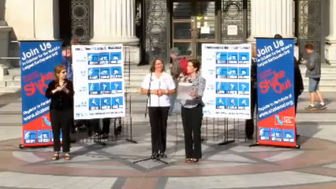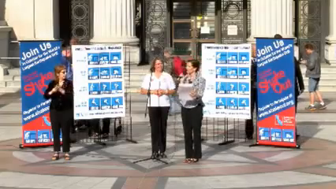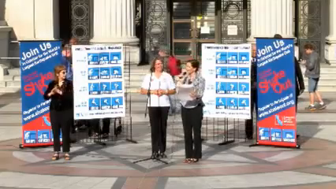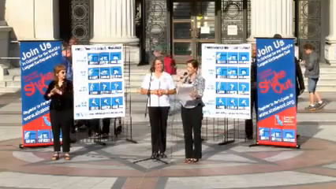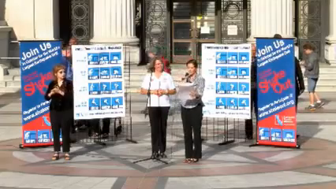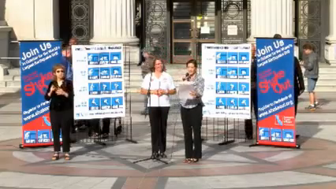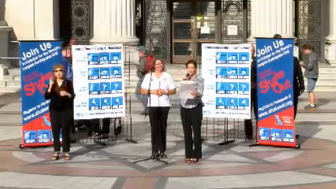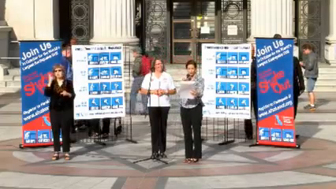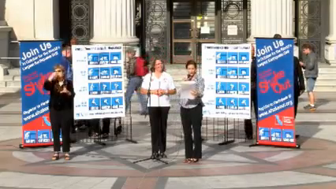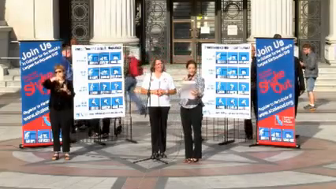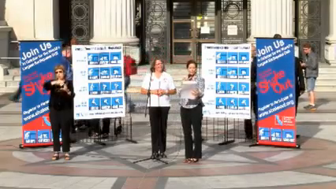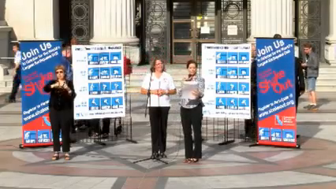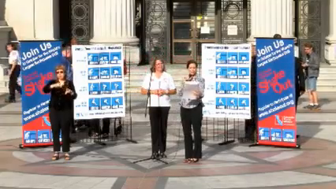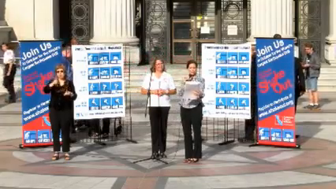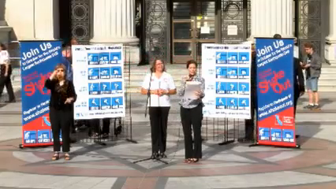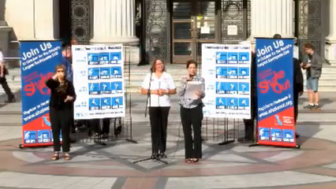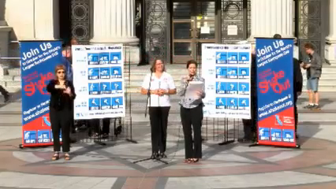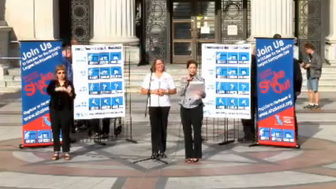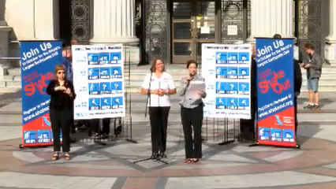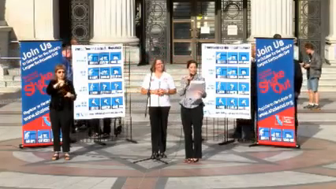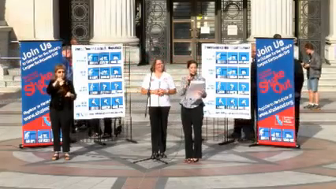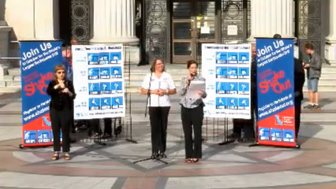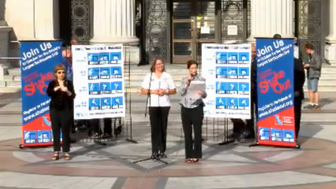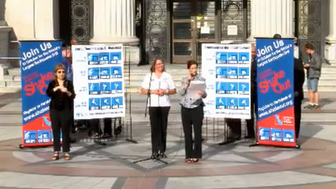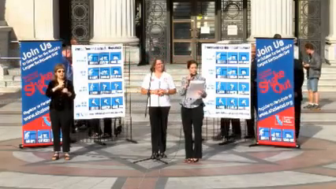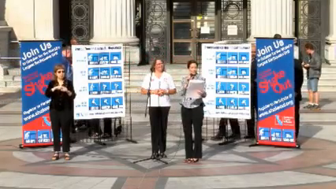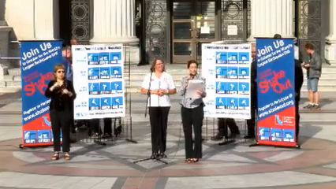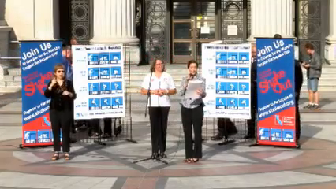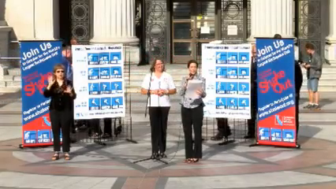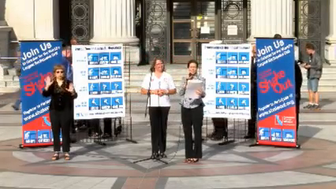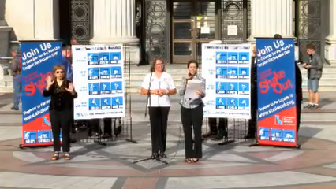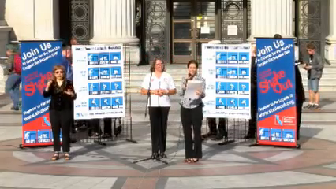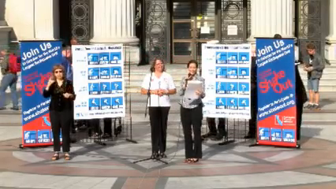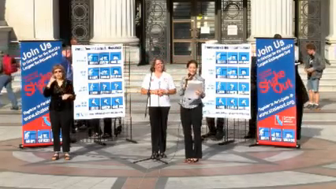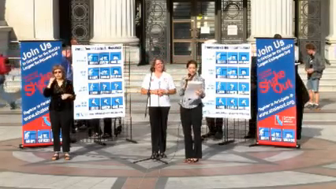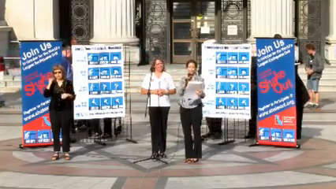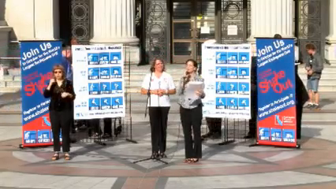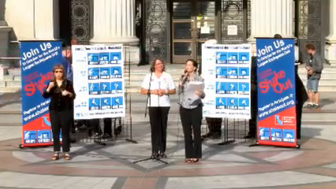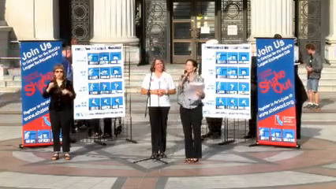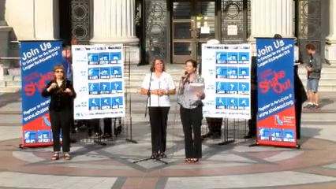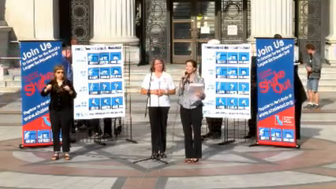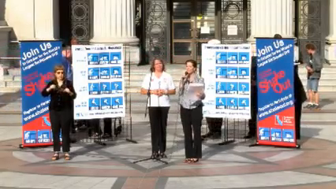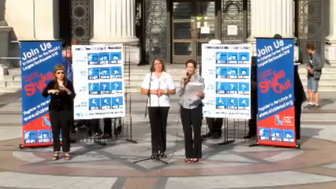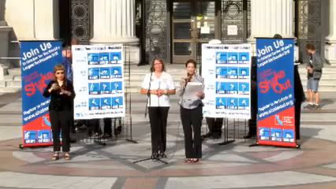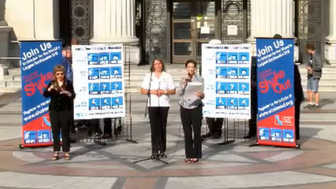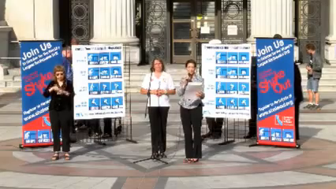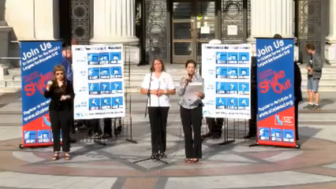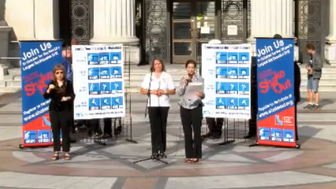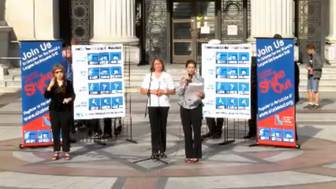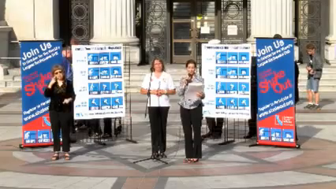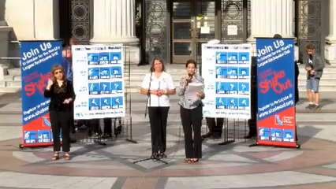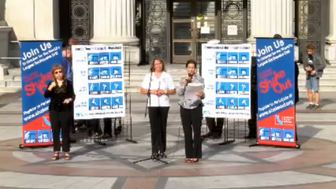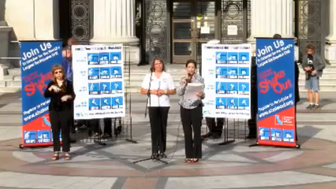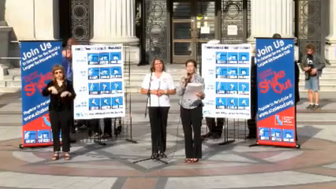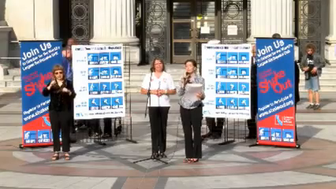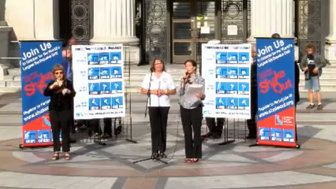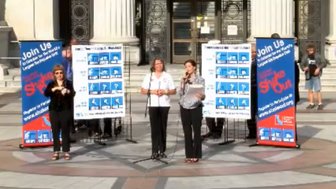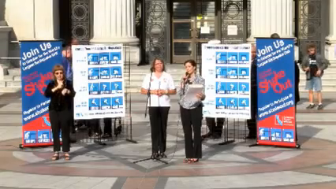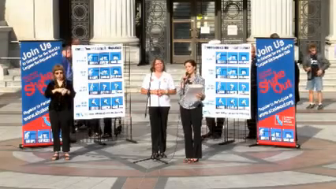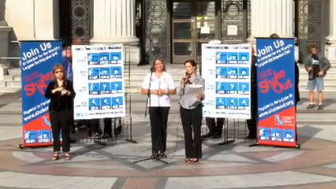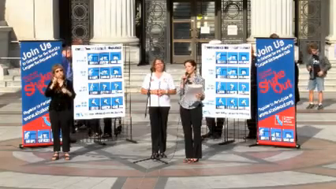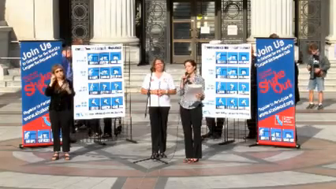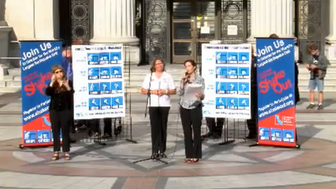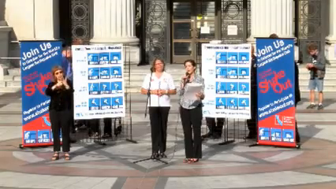participating in the Great California ShakeOut, here too, by taking time to recognize and acknowledge the